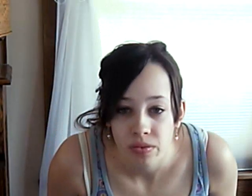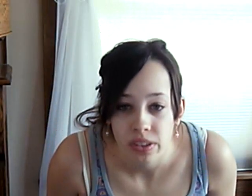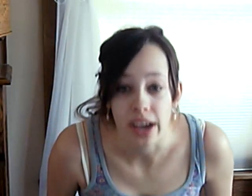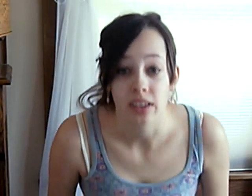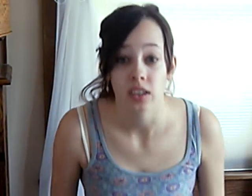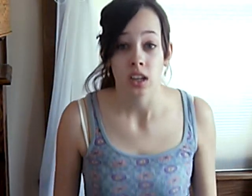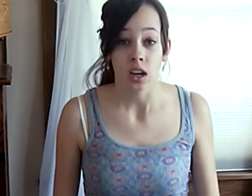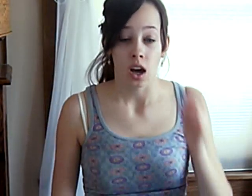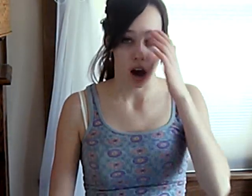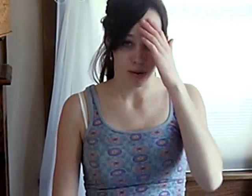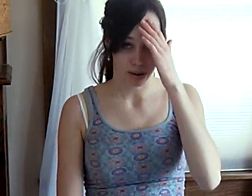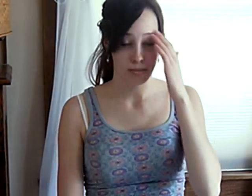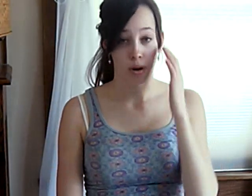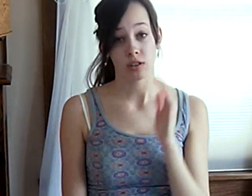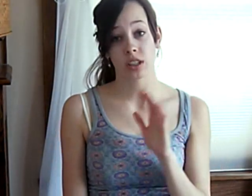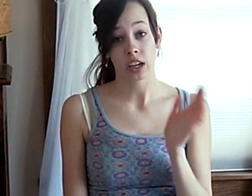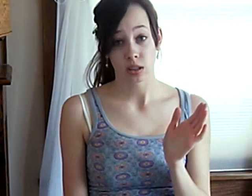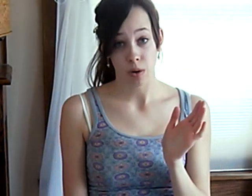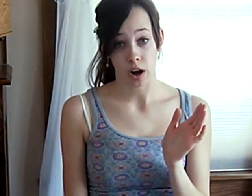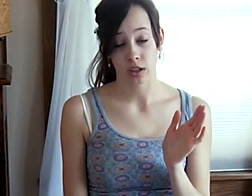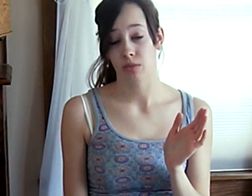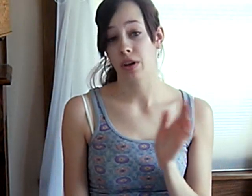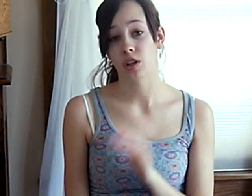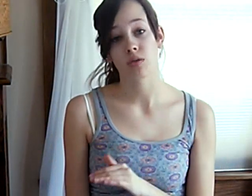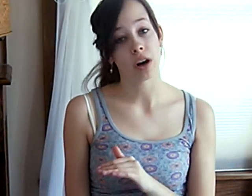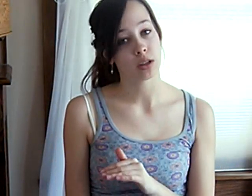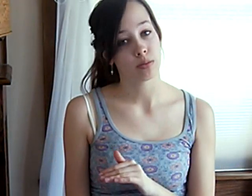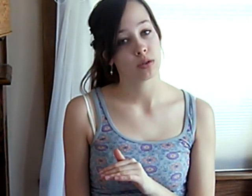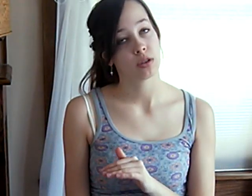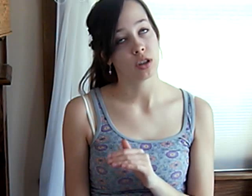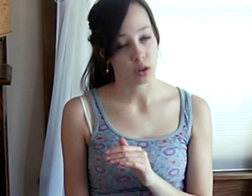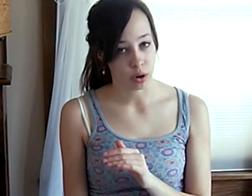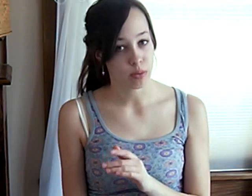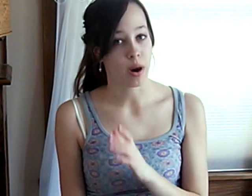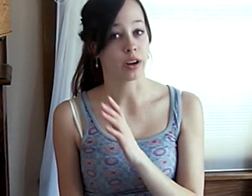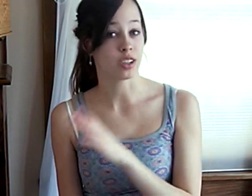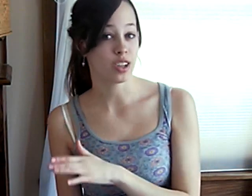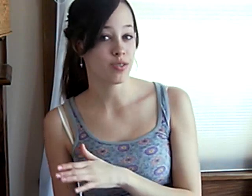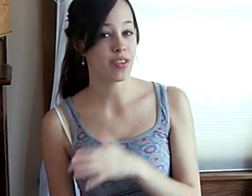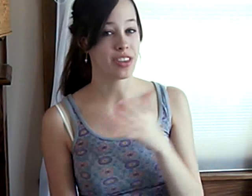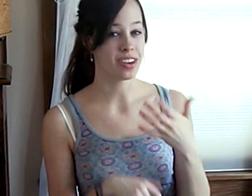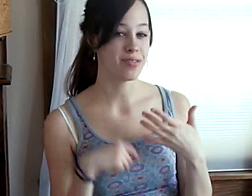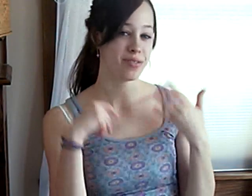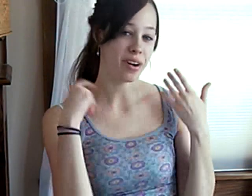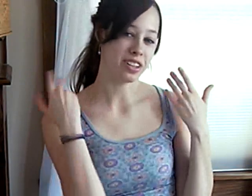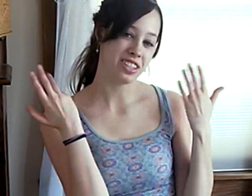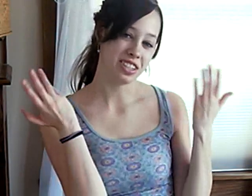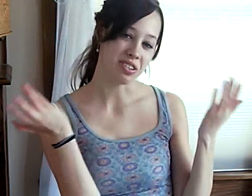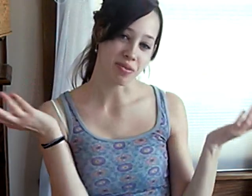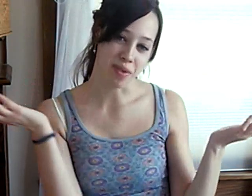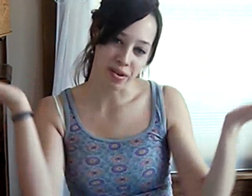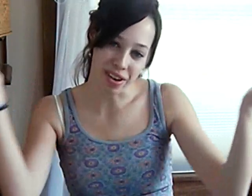yeah. I'm going to post the next part, so make sure to watch tutorial part two, and thank you for watching tutorial part one.